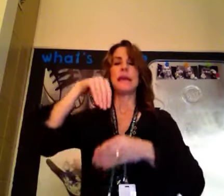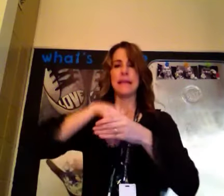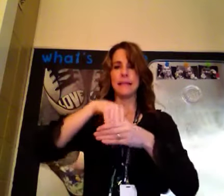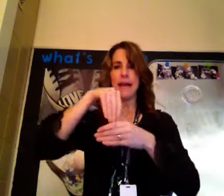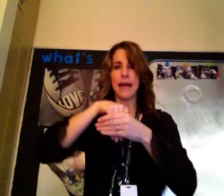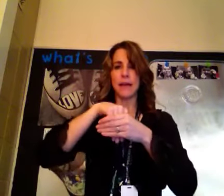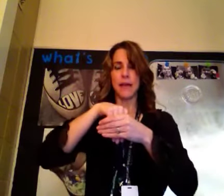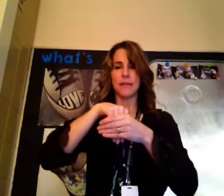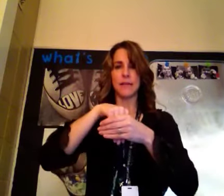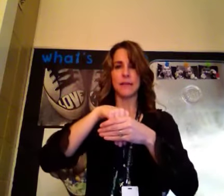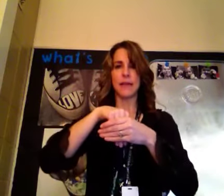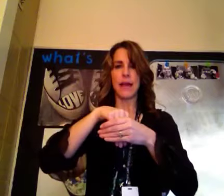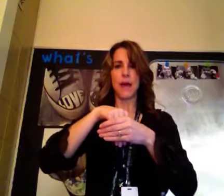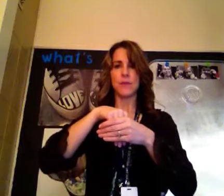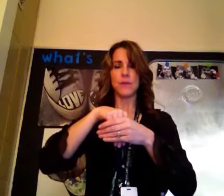Inside, as in inside a house.